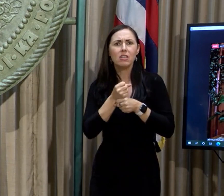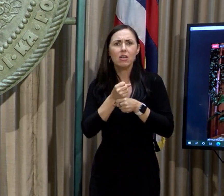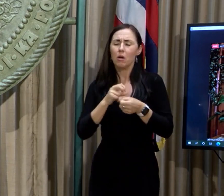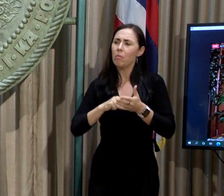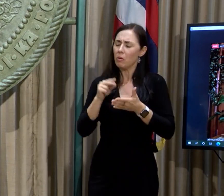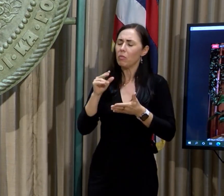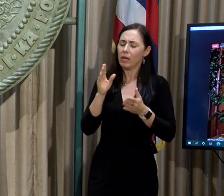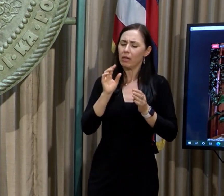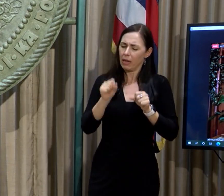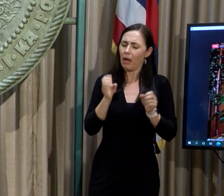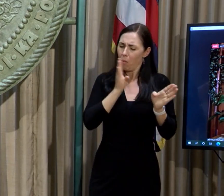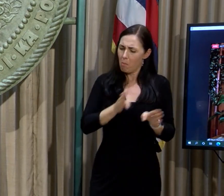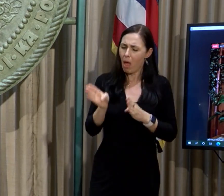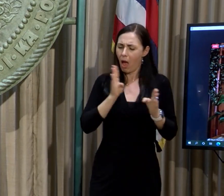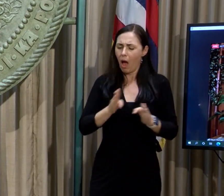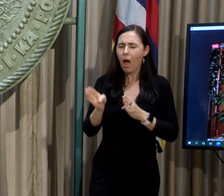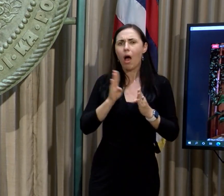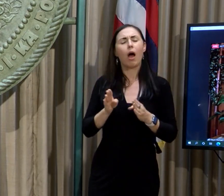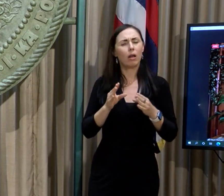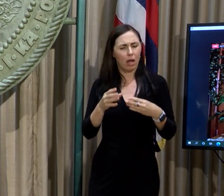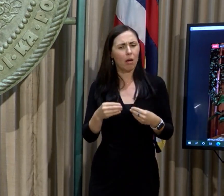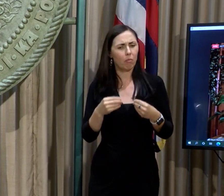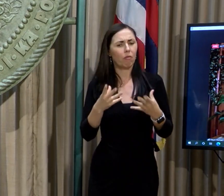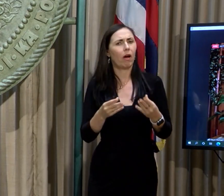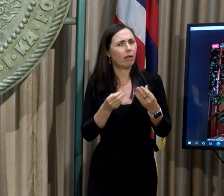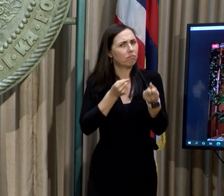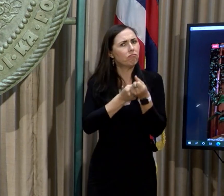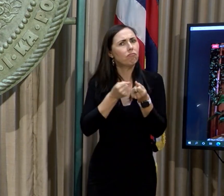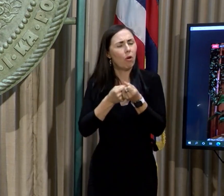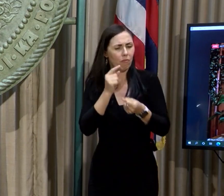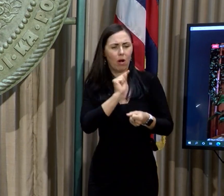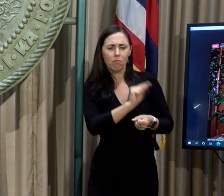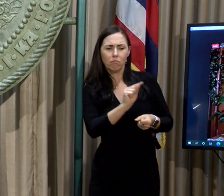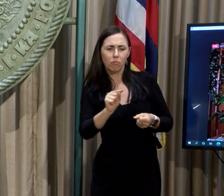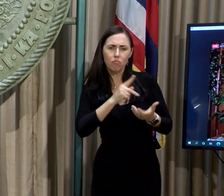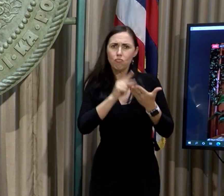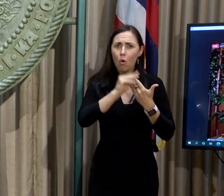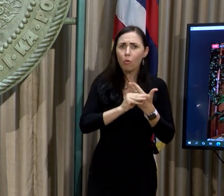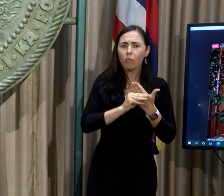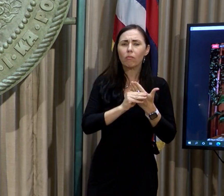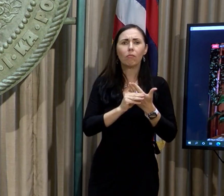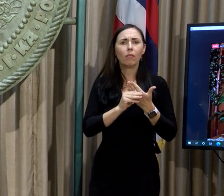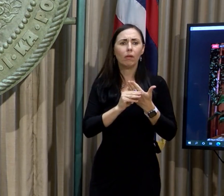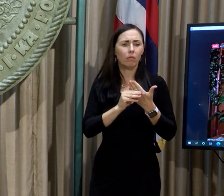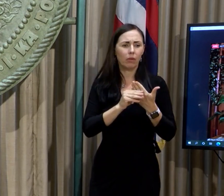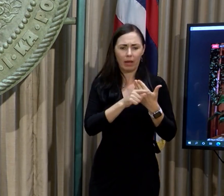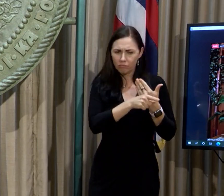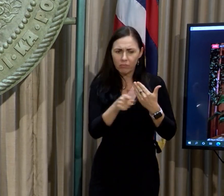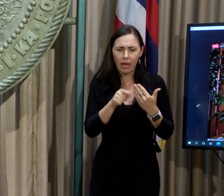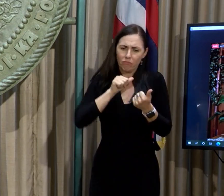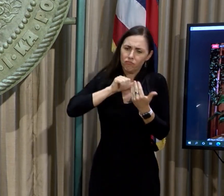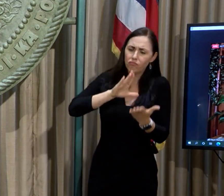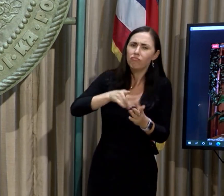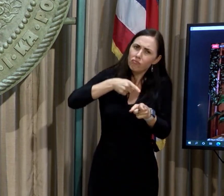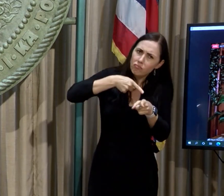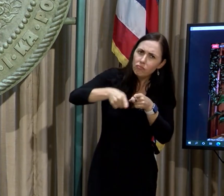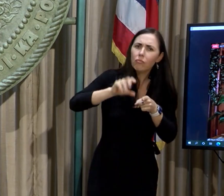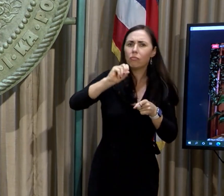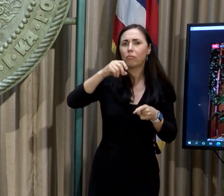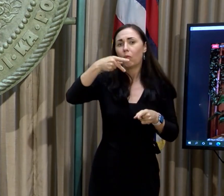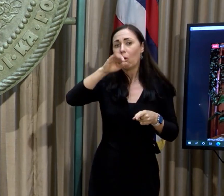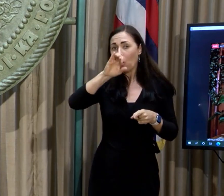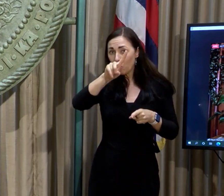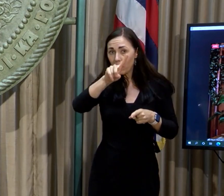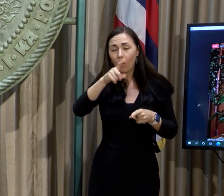be able to support more programs that help with opioid addiction specifically. But